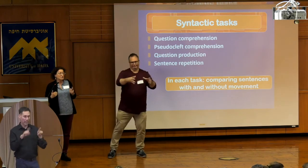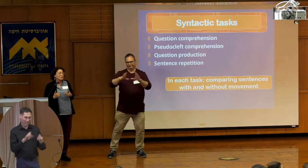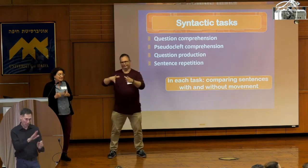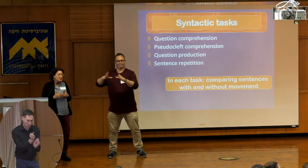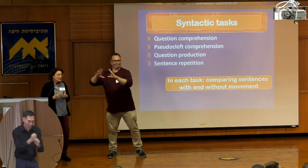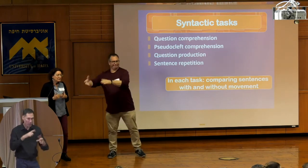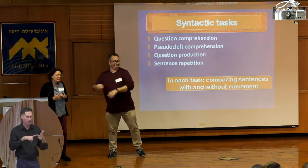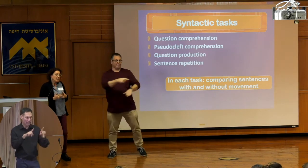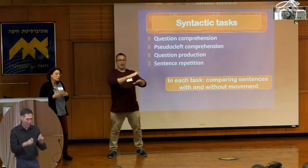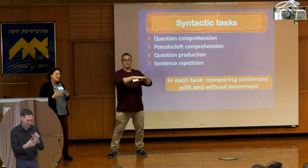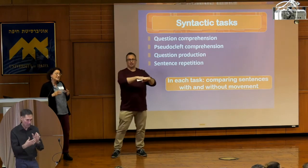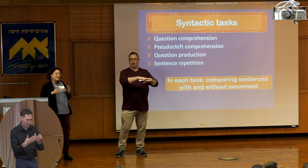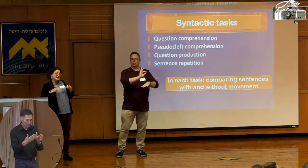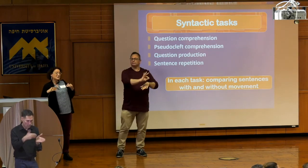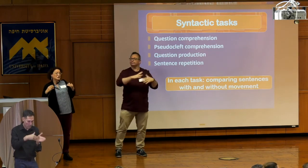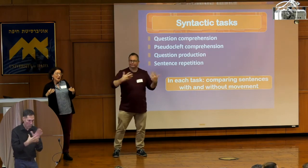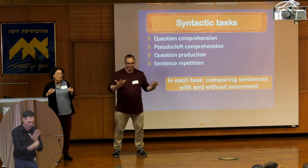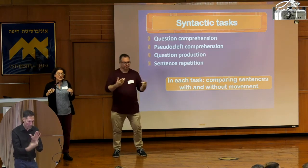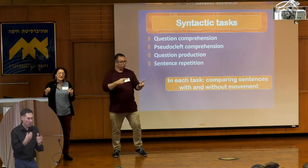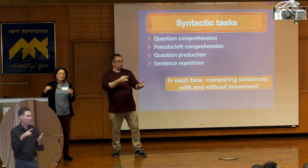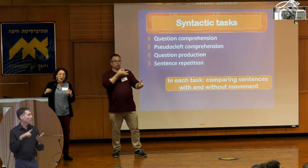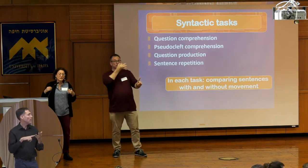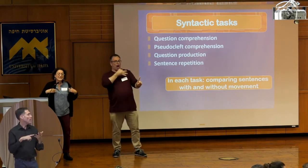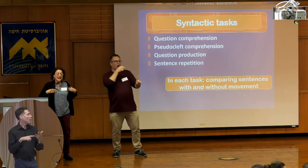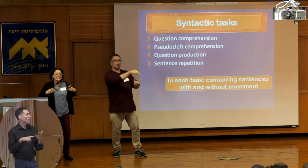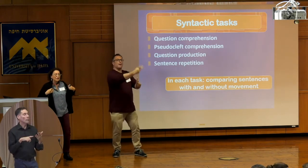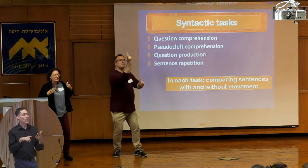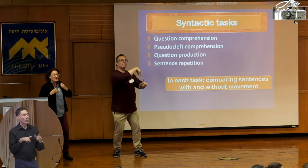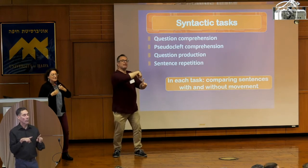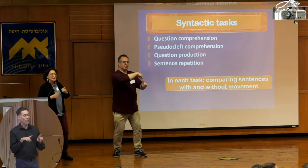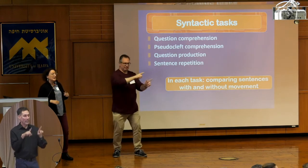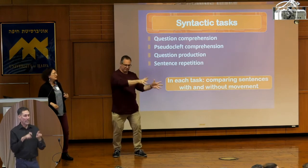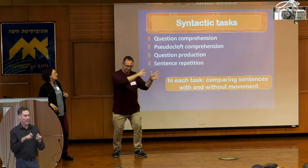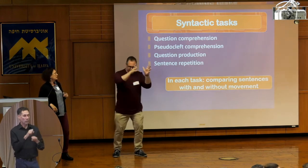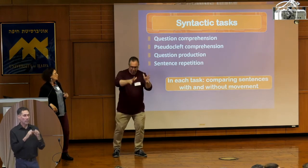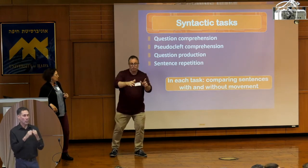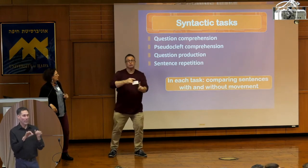test repetition, and we test structures that involve this kind of syntactic movement.